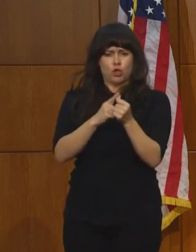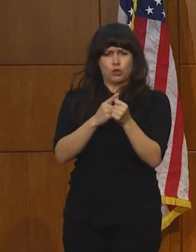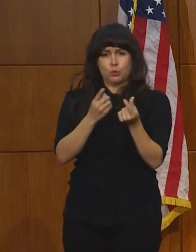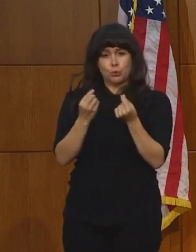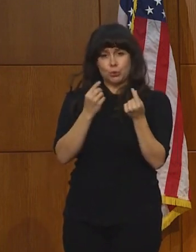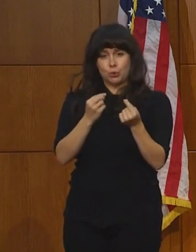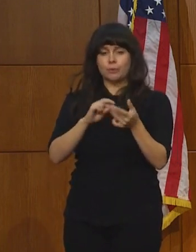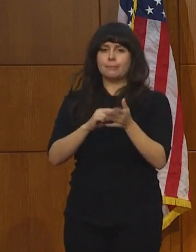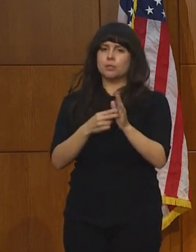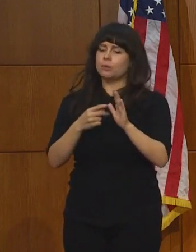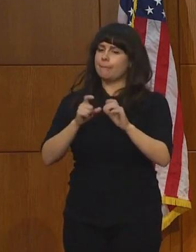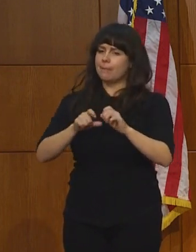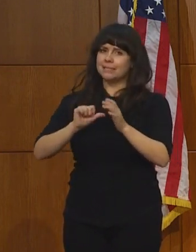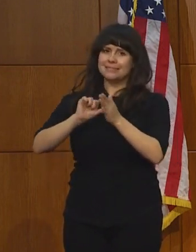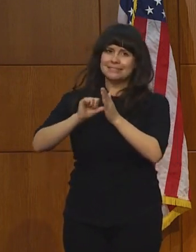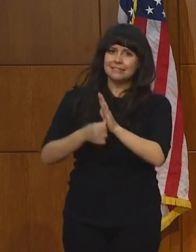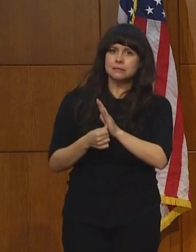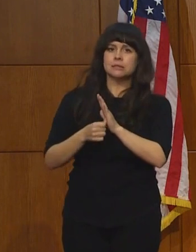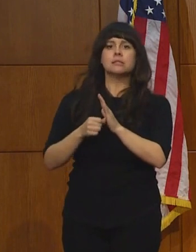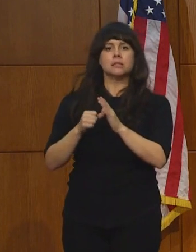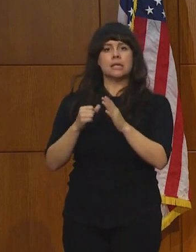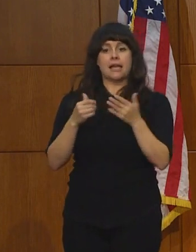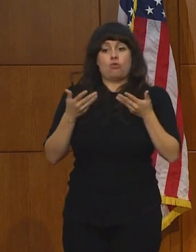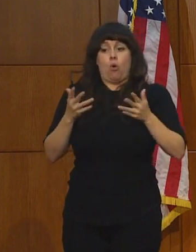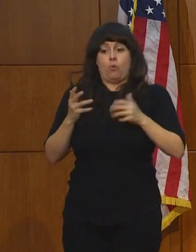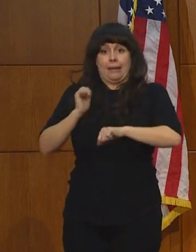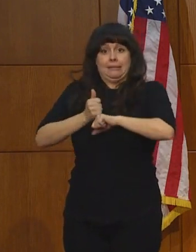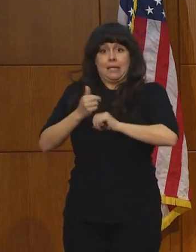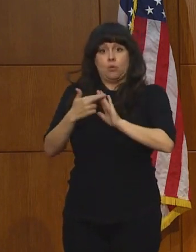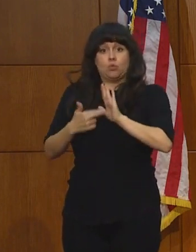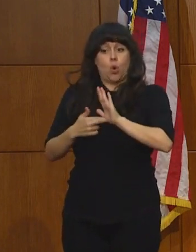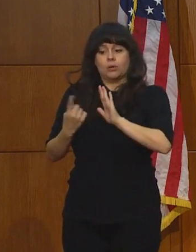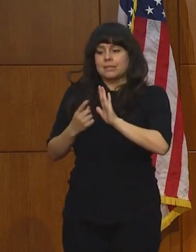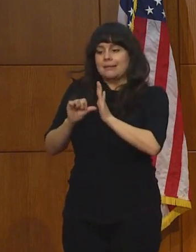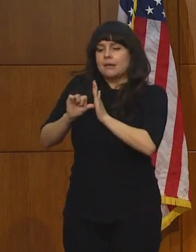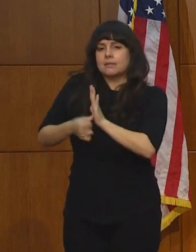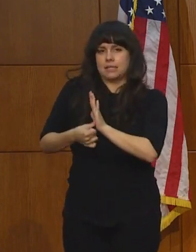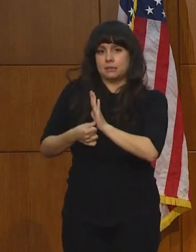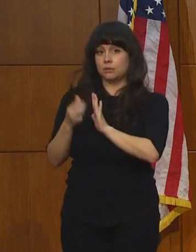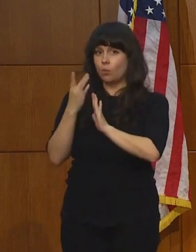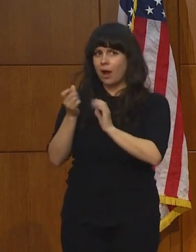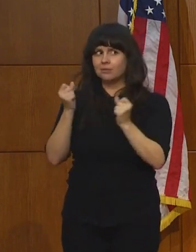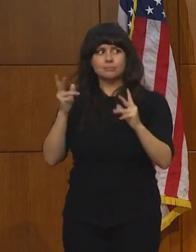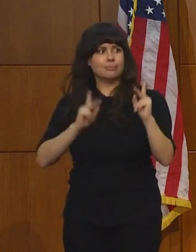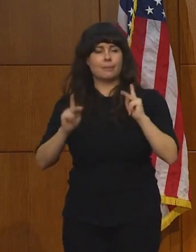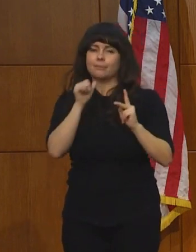of the existing regulations because, quite frankly, of the noncompliance.